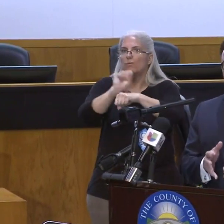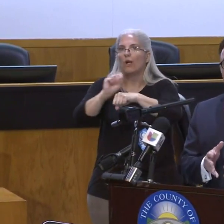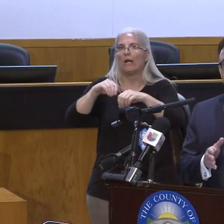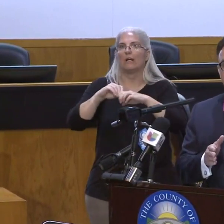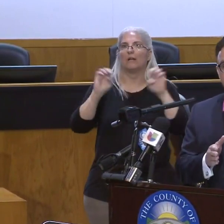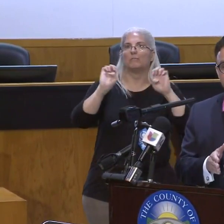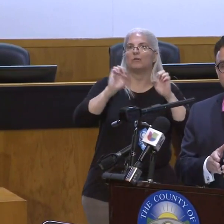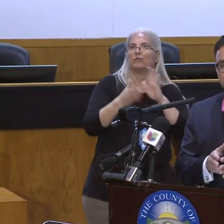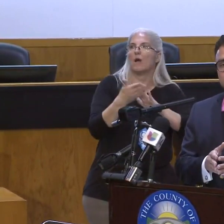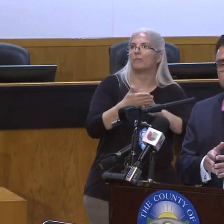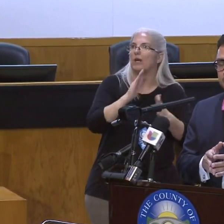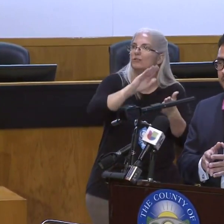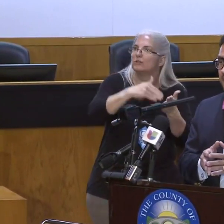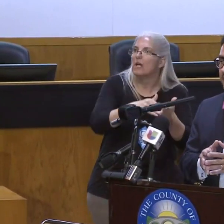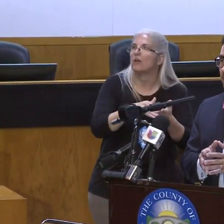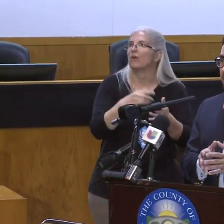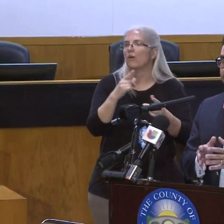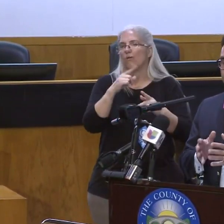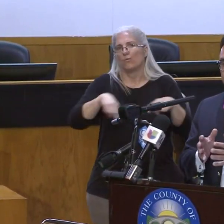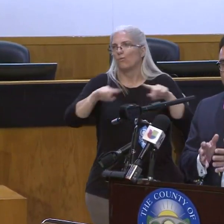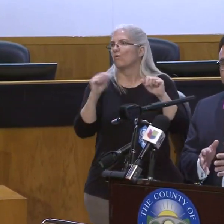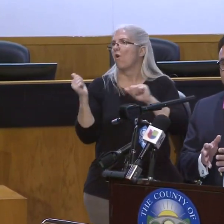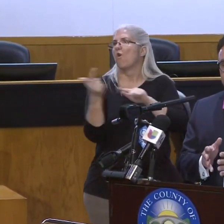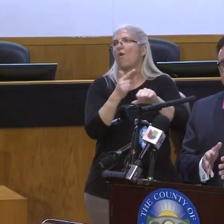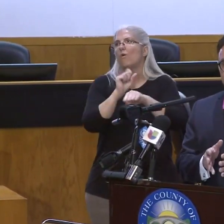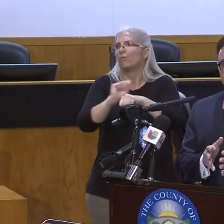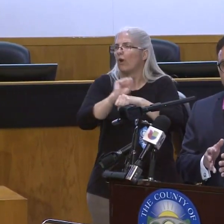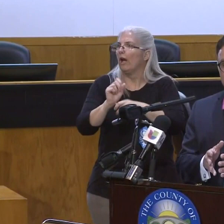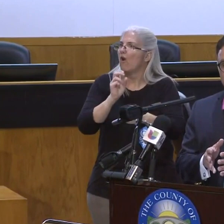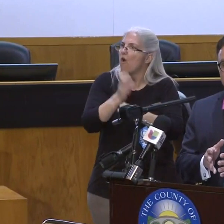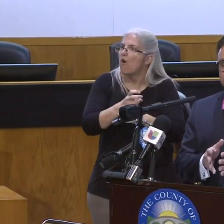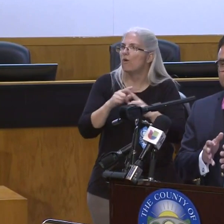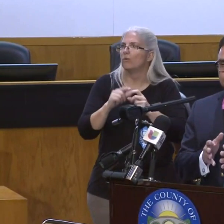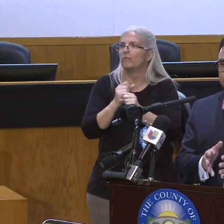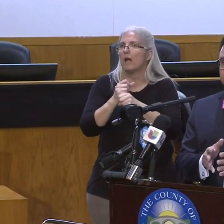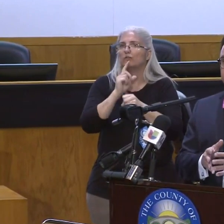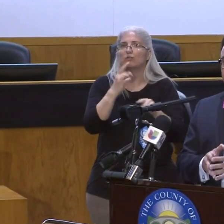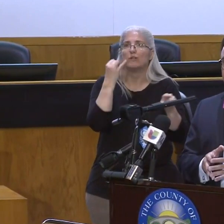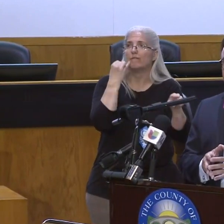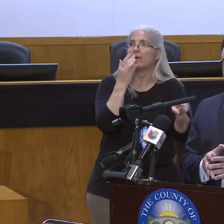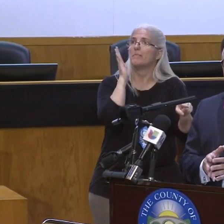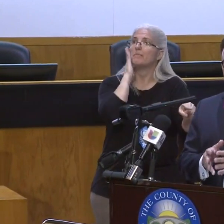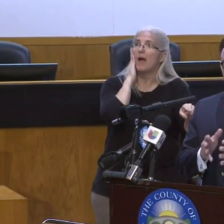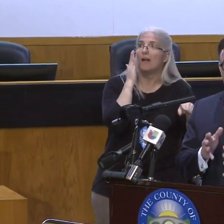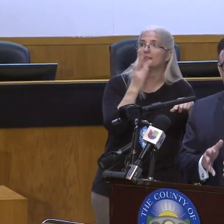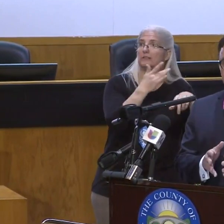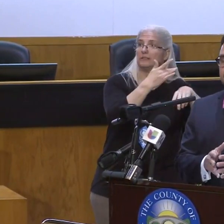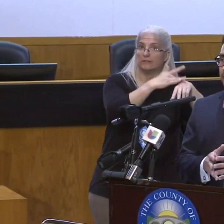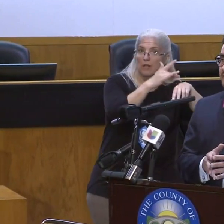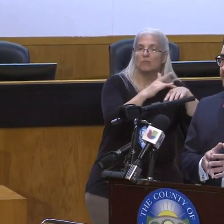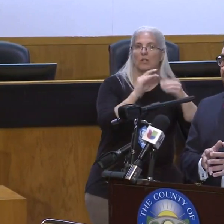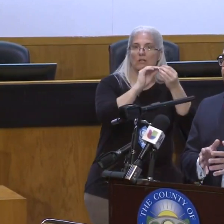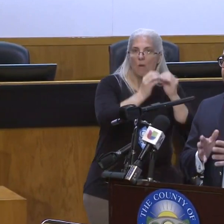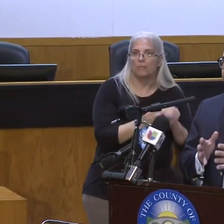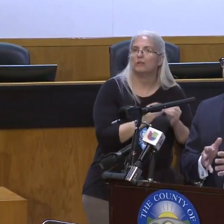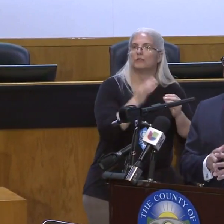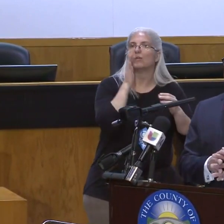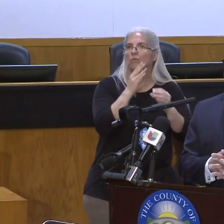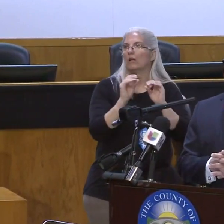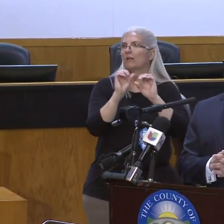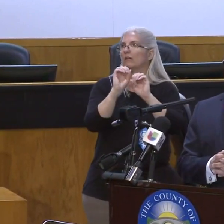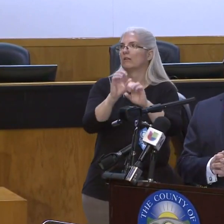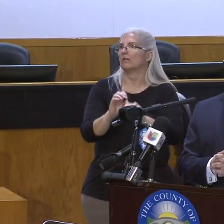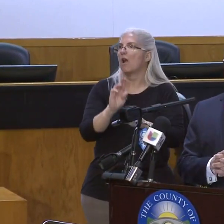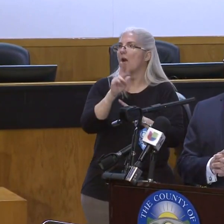are working hard to make sure that if a bed is needed in this county, that that bed is available. That if a ventilator is needed, that that